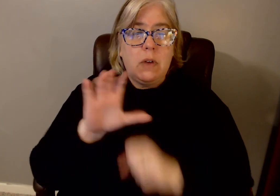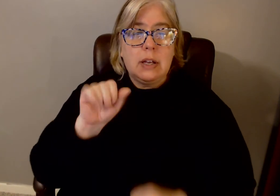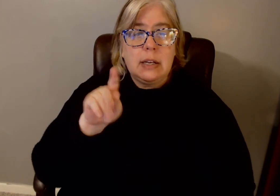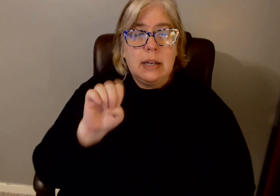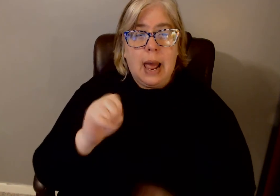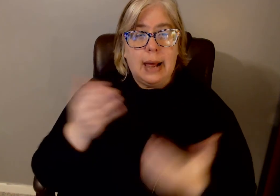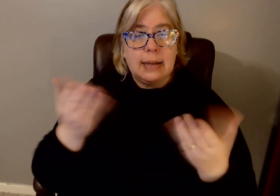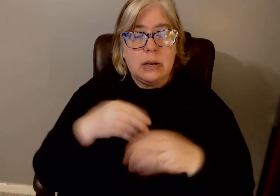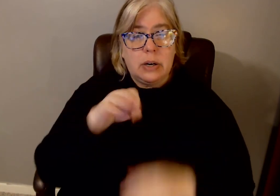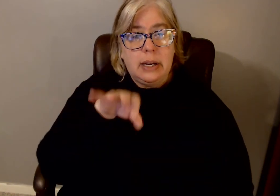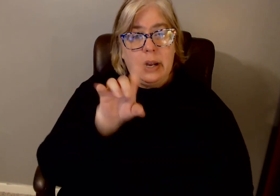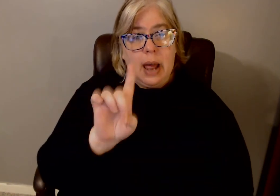-up.